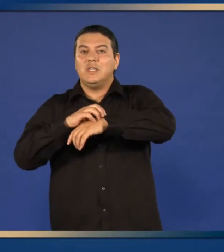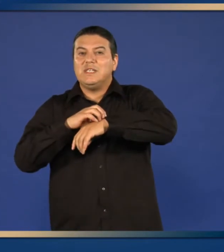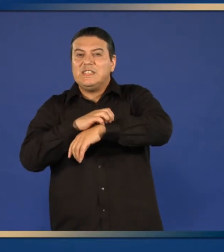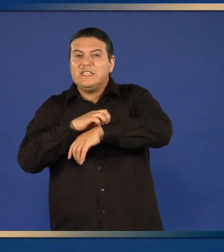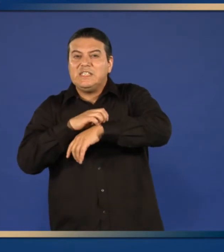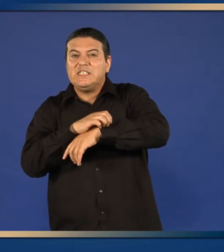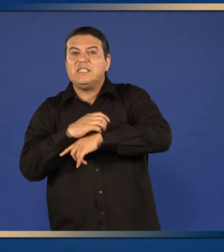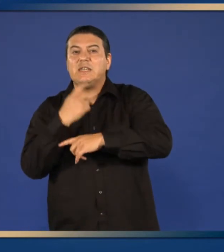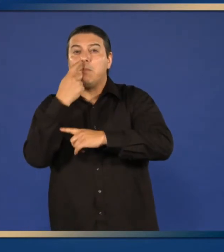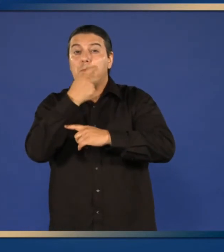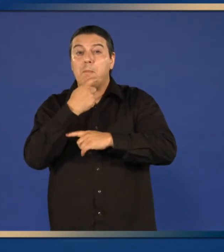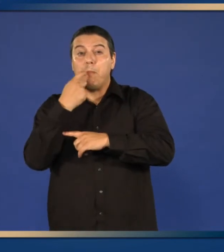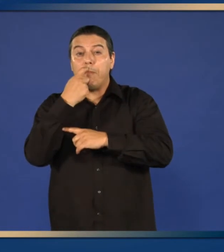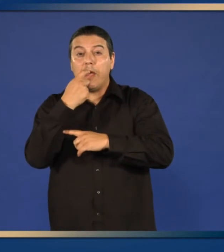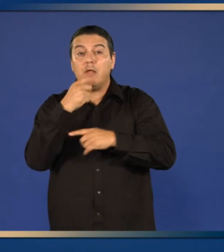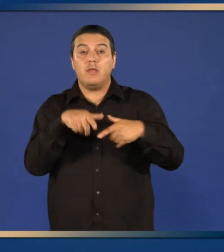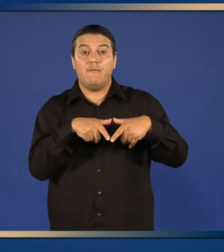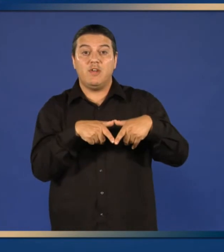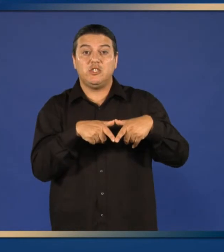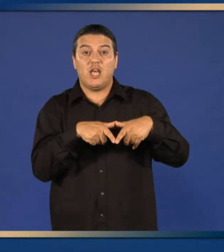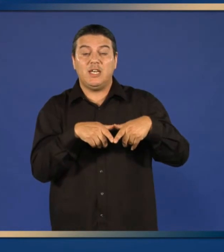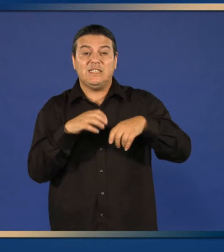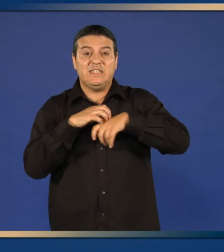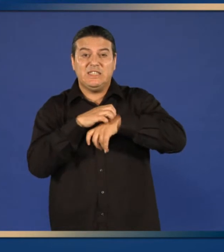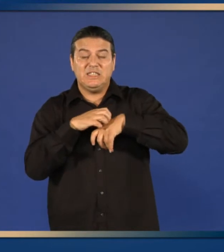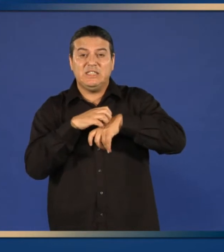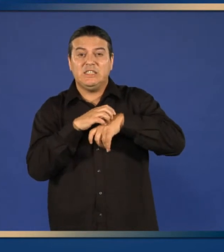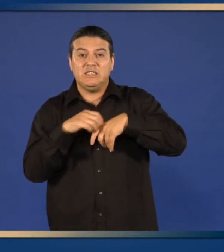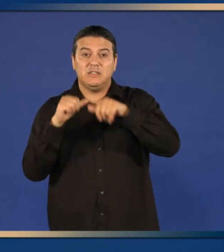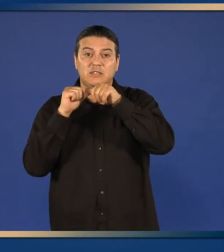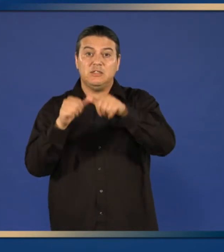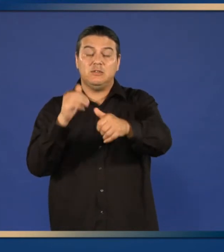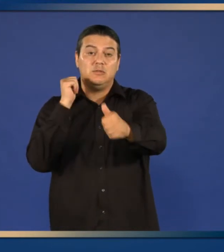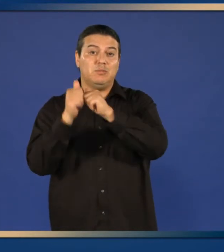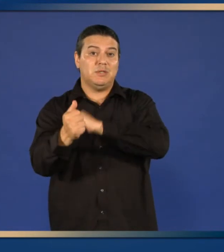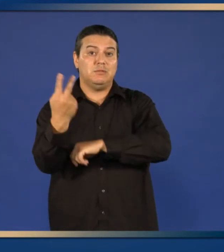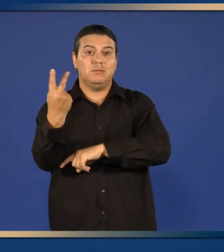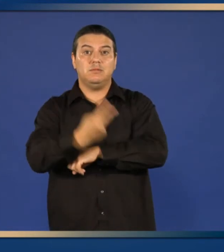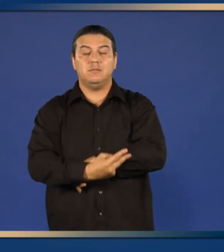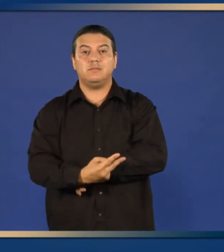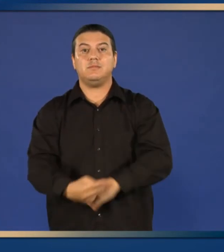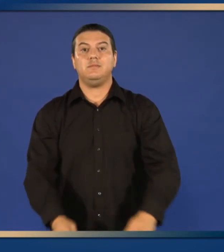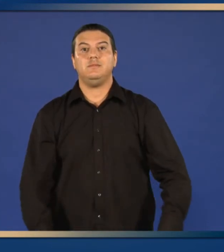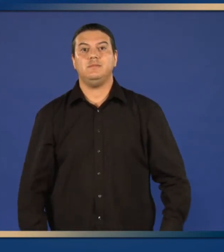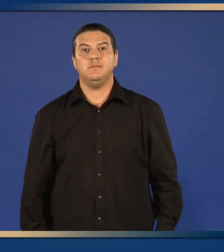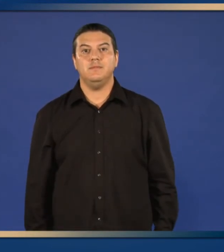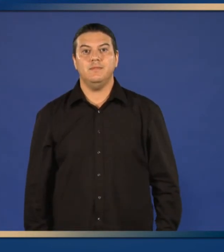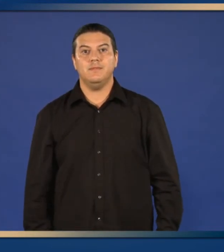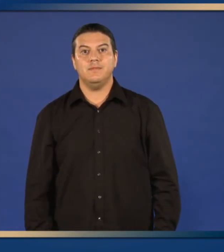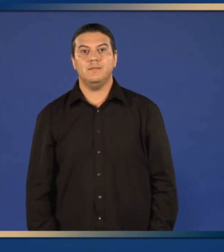or itching of the mouth or vagina lasting more than two days